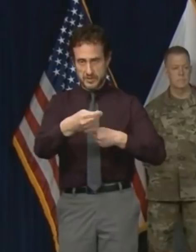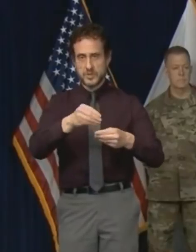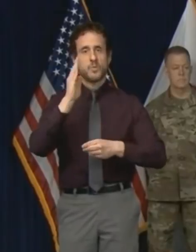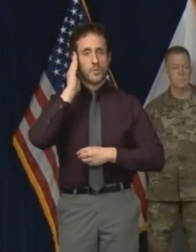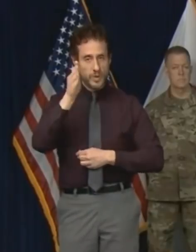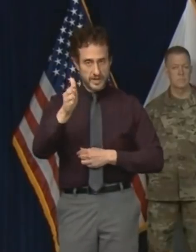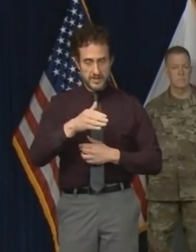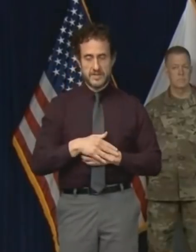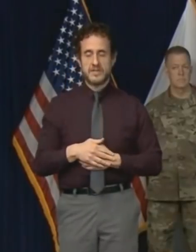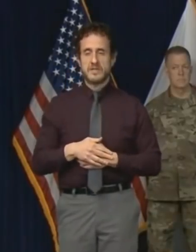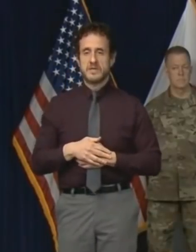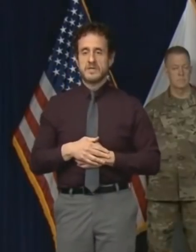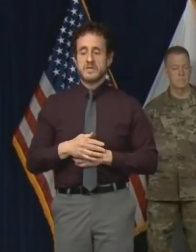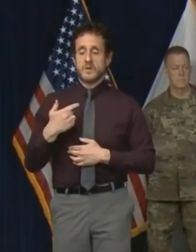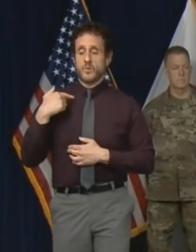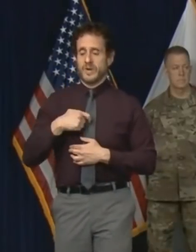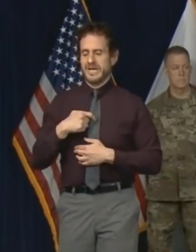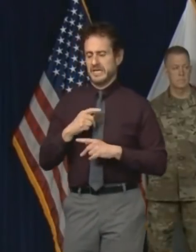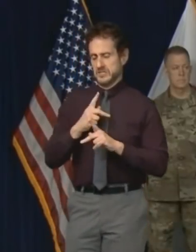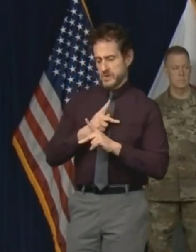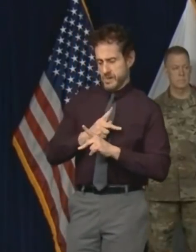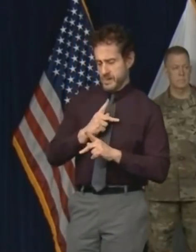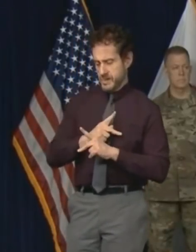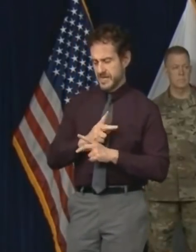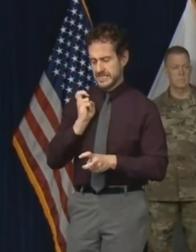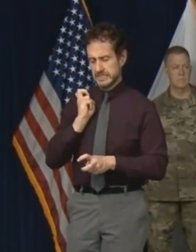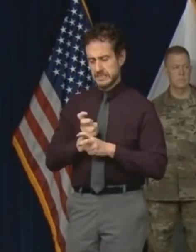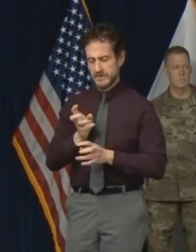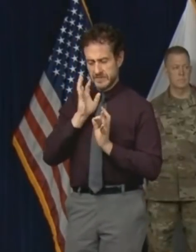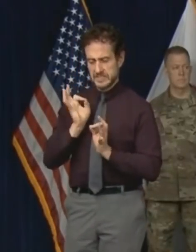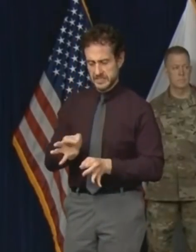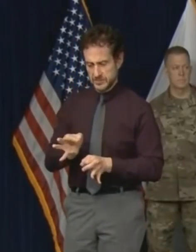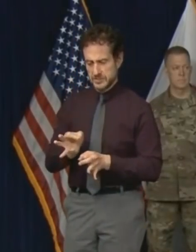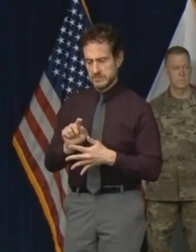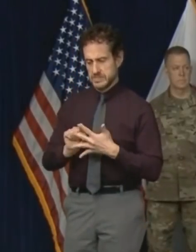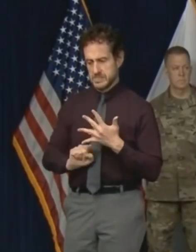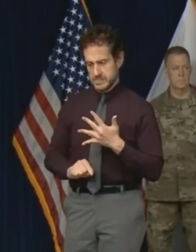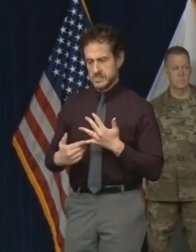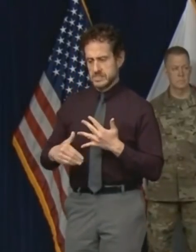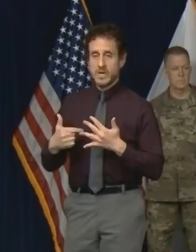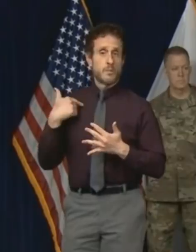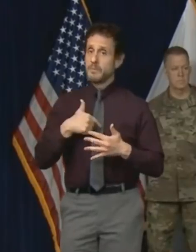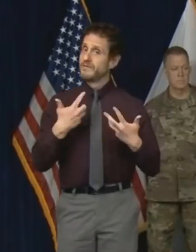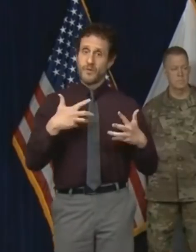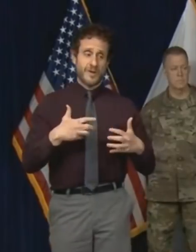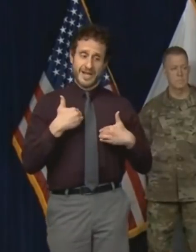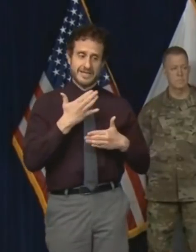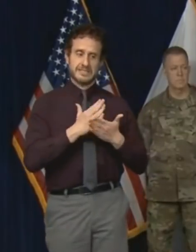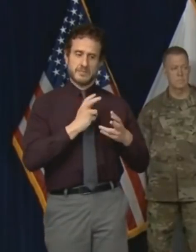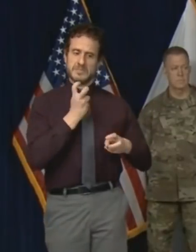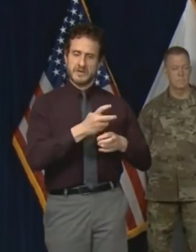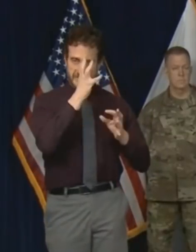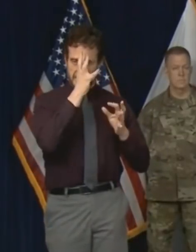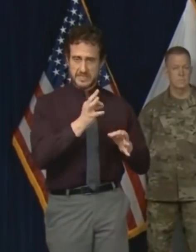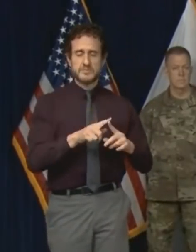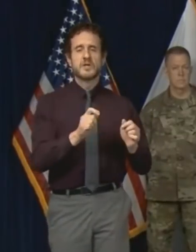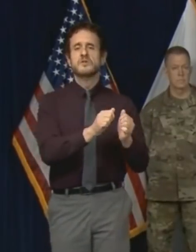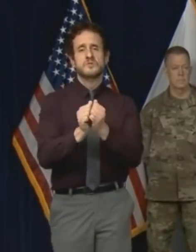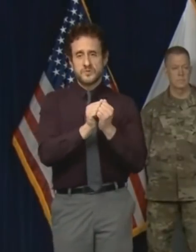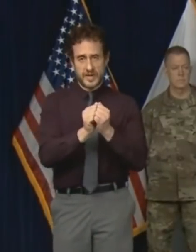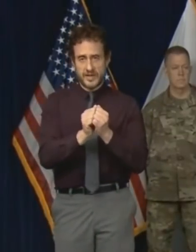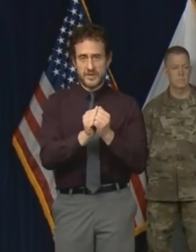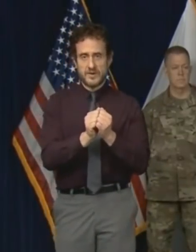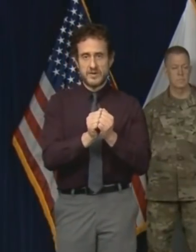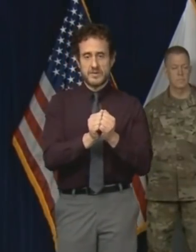need to make extraordinarily difficult decisions on top of the difficult decisions that we've already made but together with the